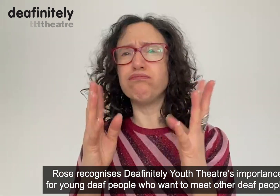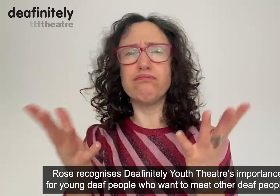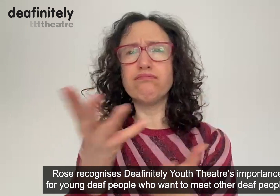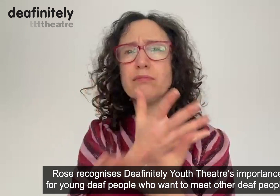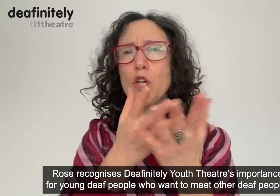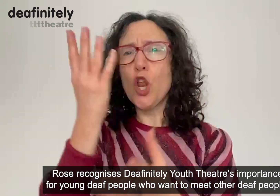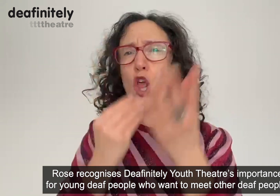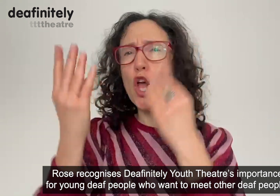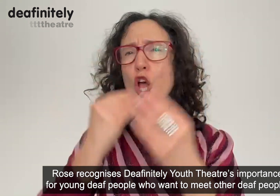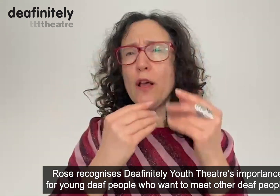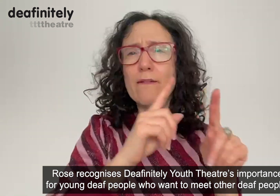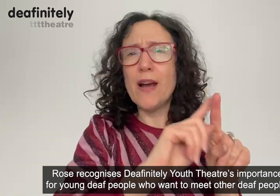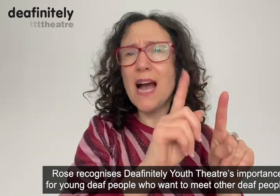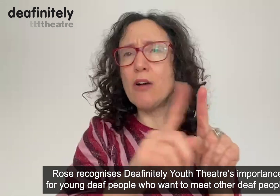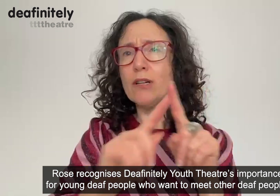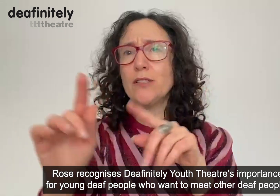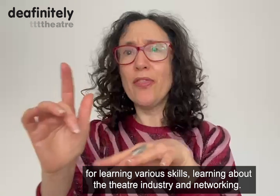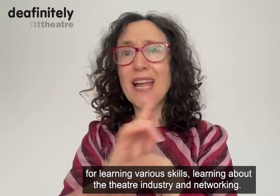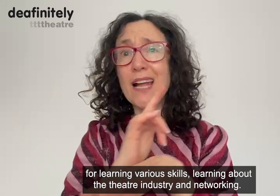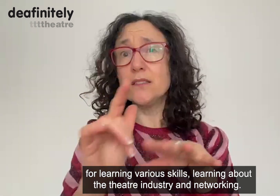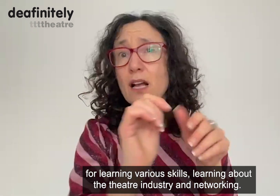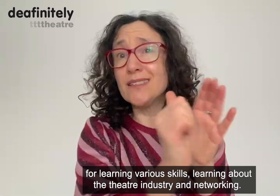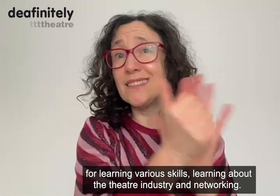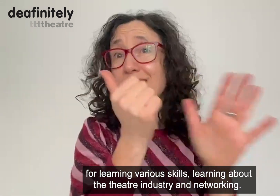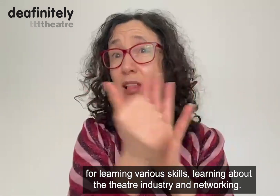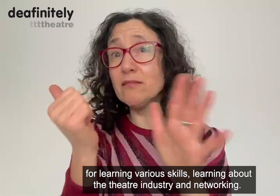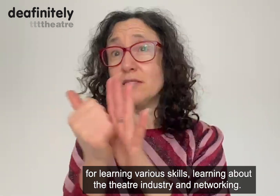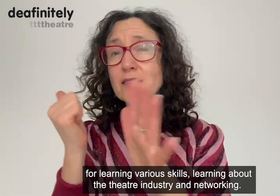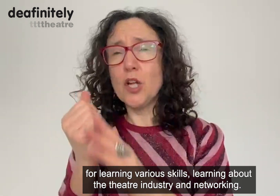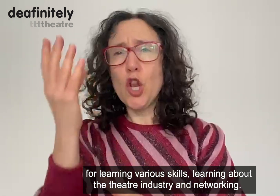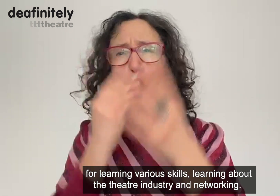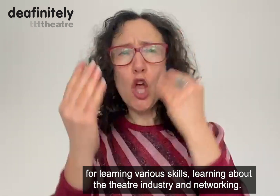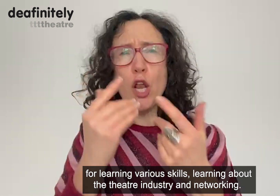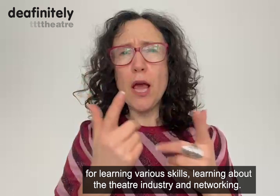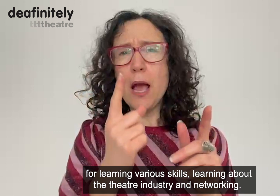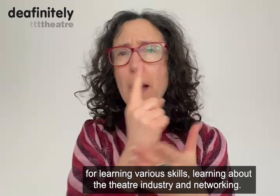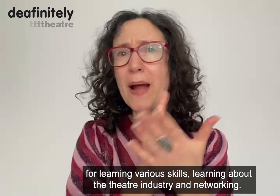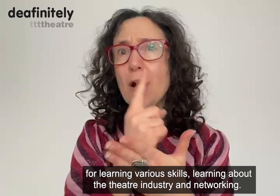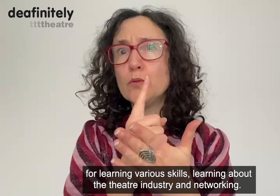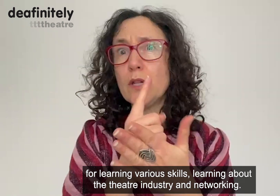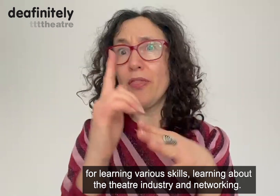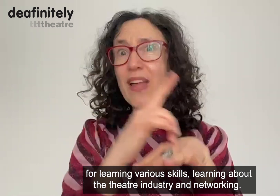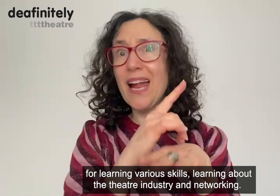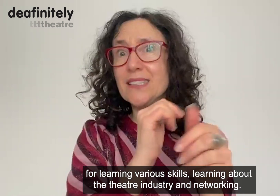deaf people, for learning various skills, learning about the theatre industry and networking.